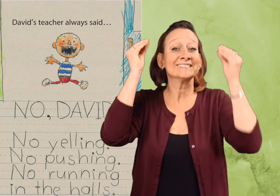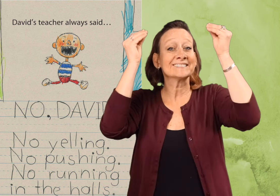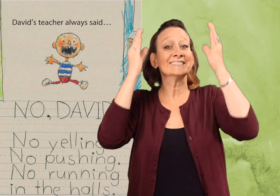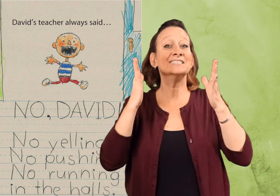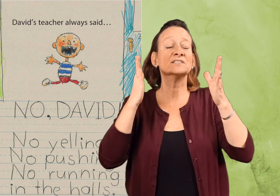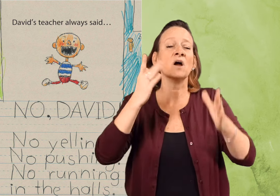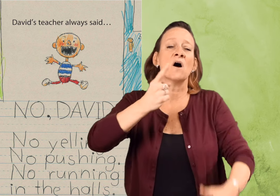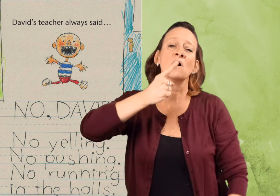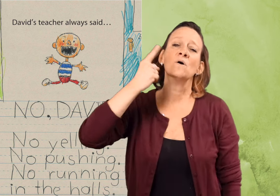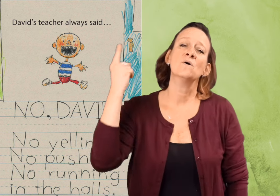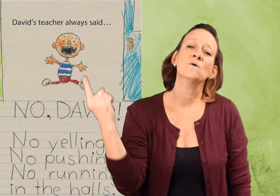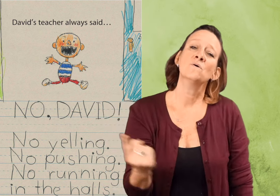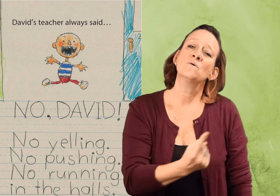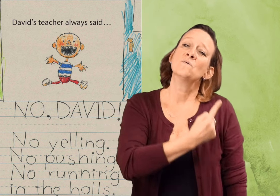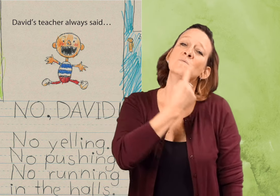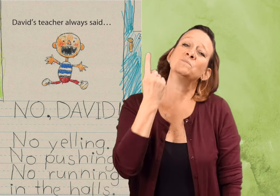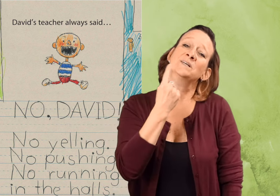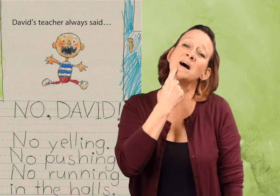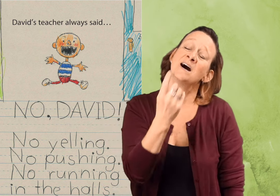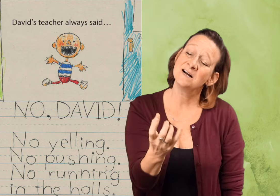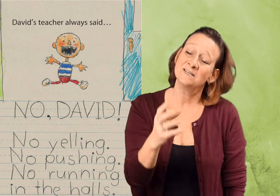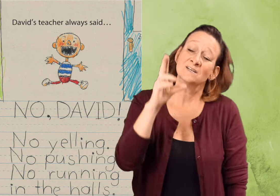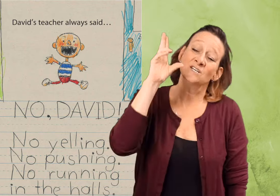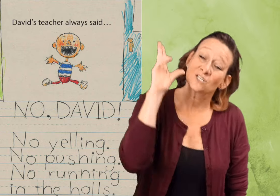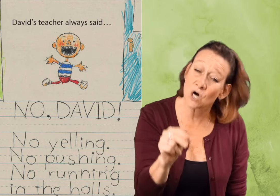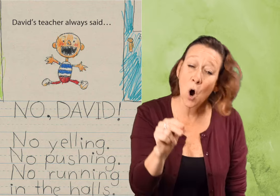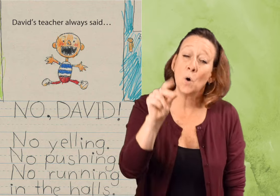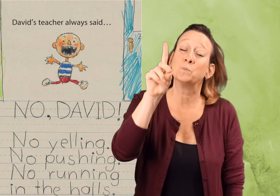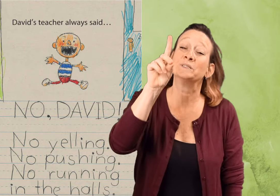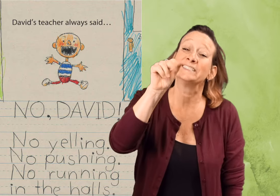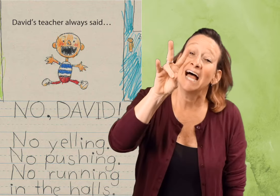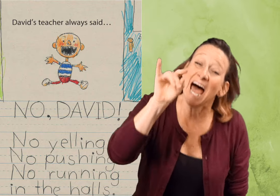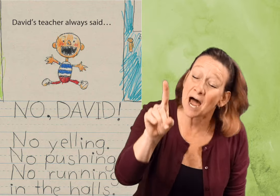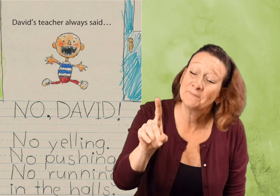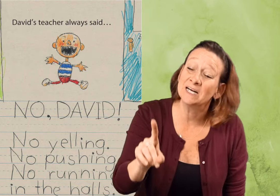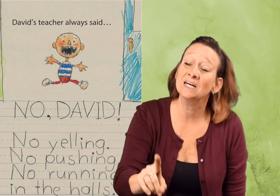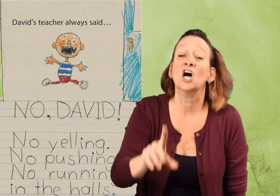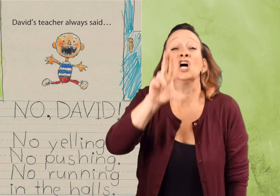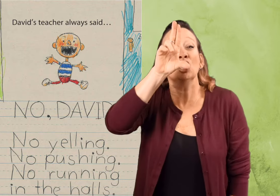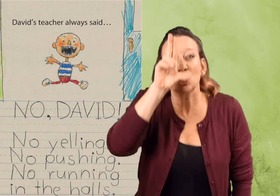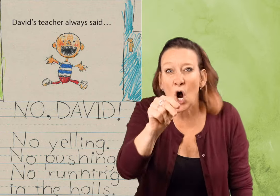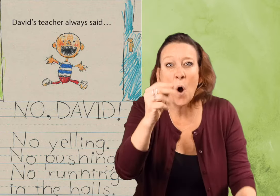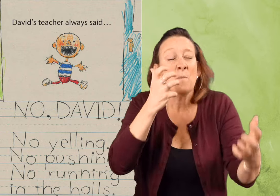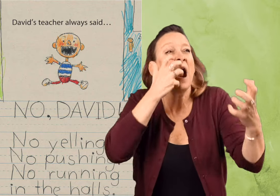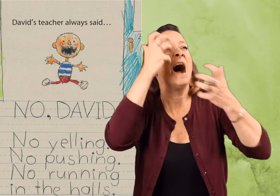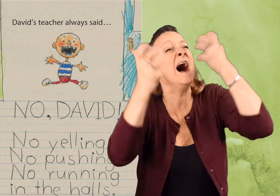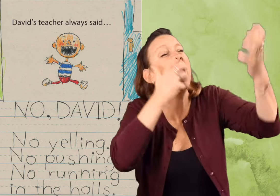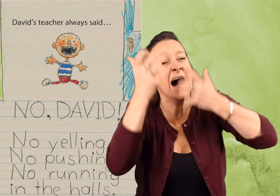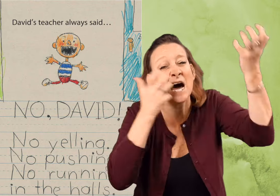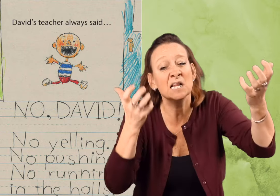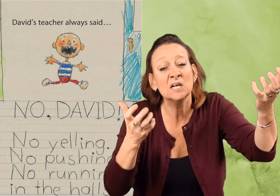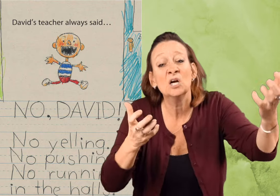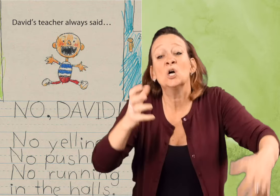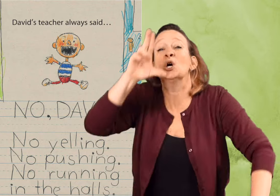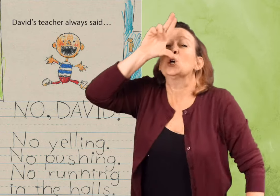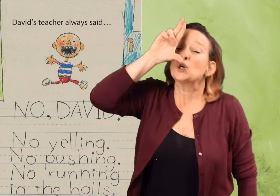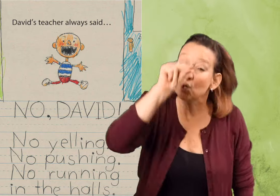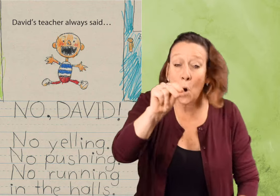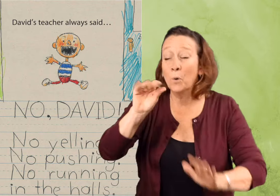David's teacher always said, No, David, no yelling, no